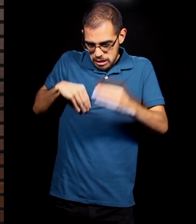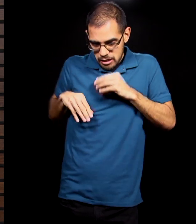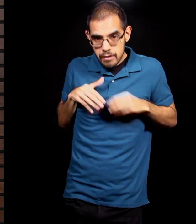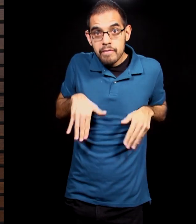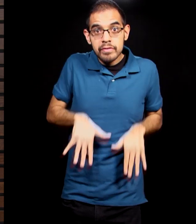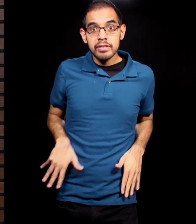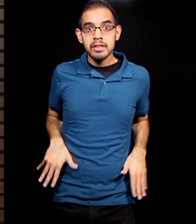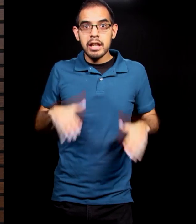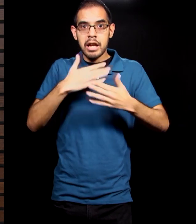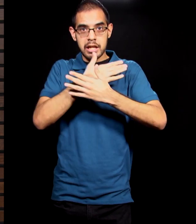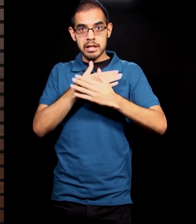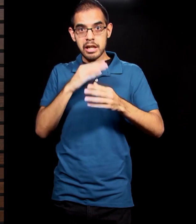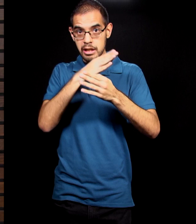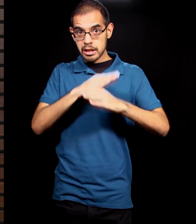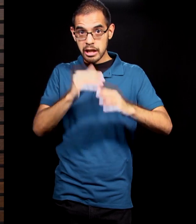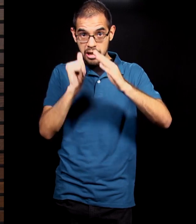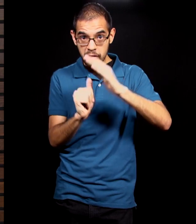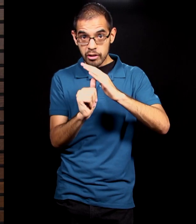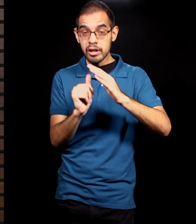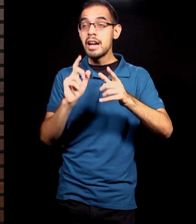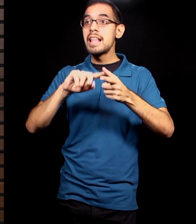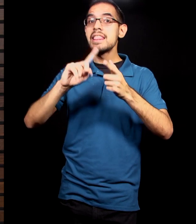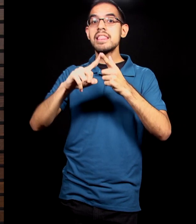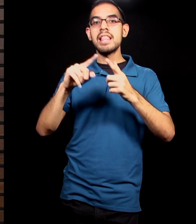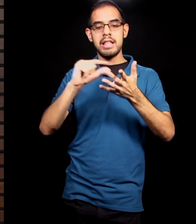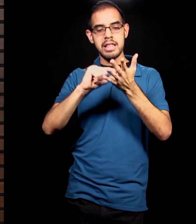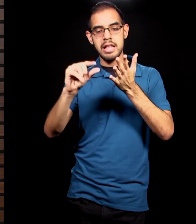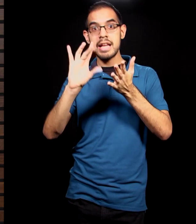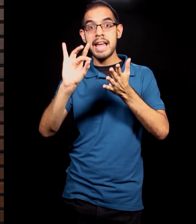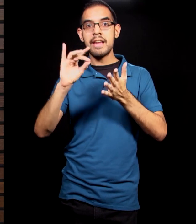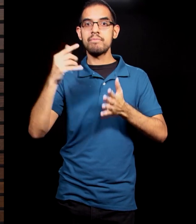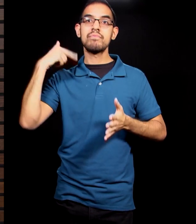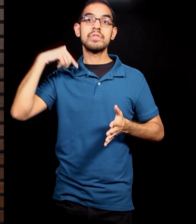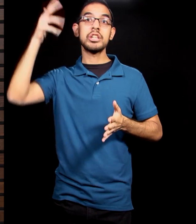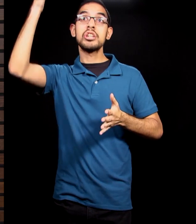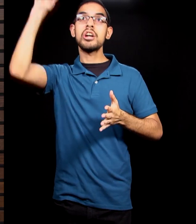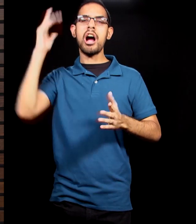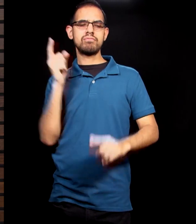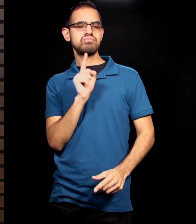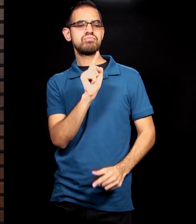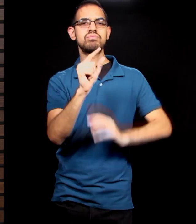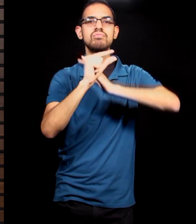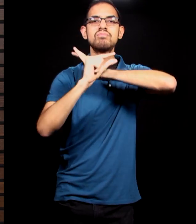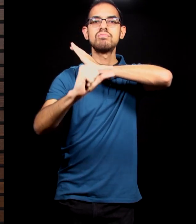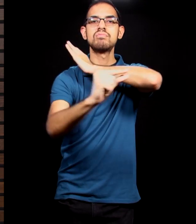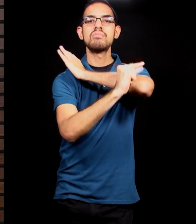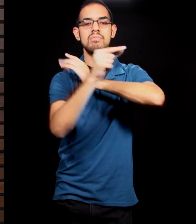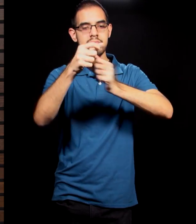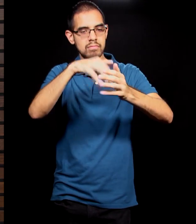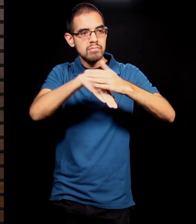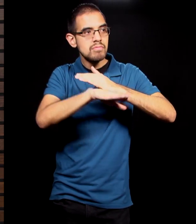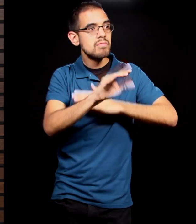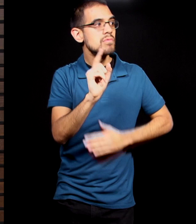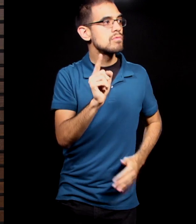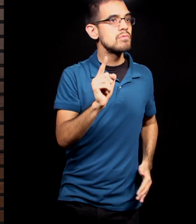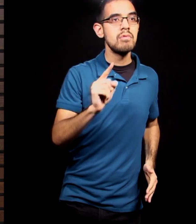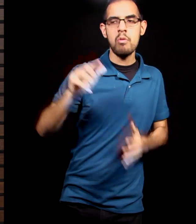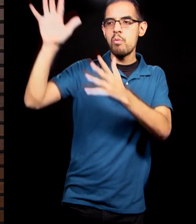man and his wife heard the sound of the Lord God walking in the garden at the time of the evening breeze. And they hid from the Lord among the